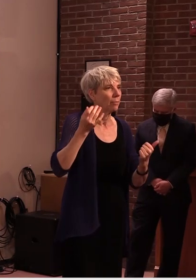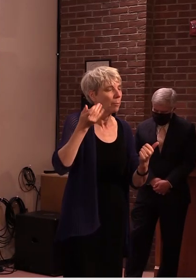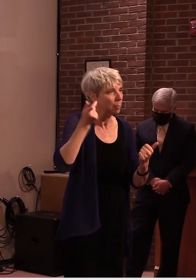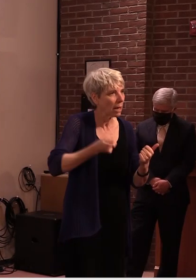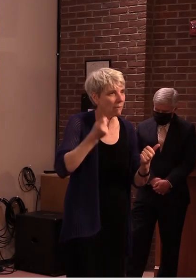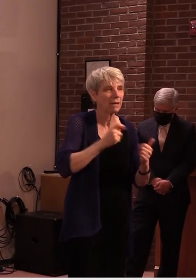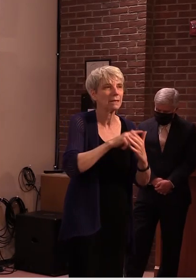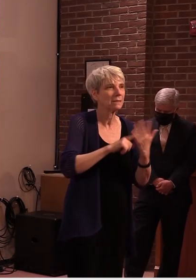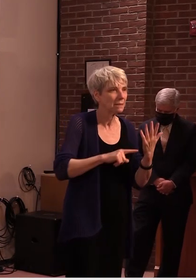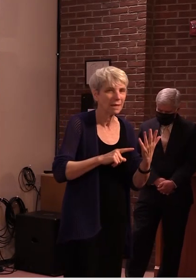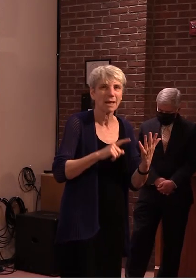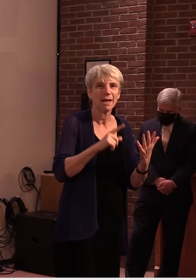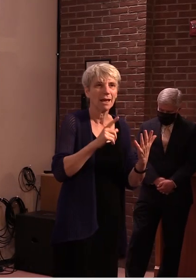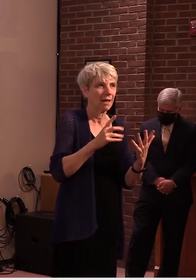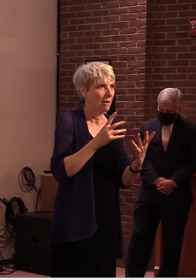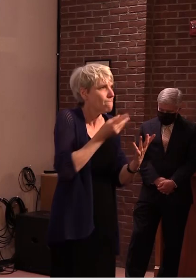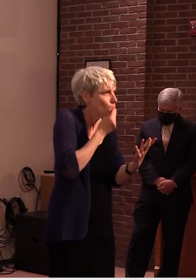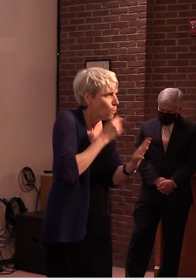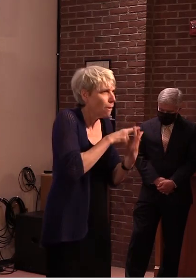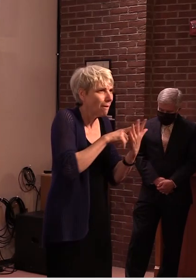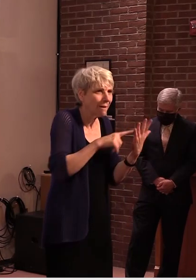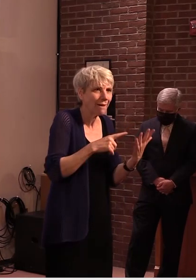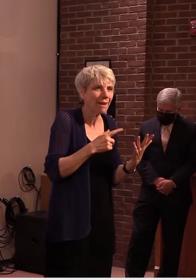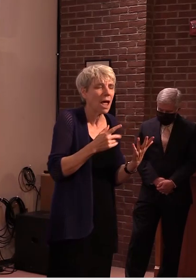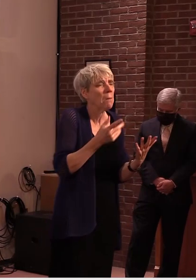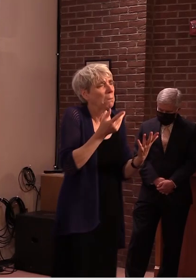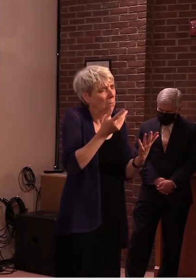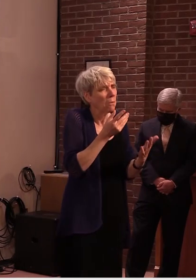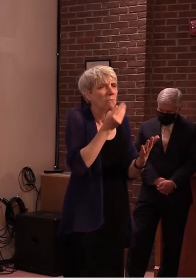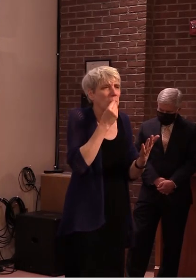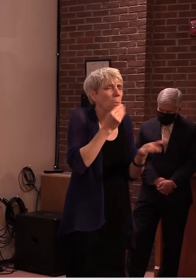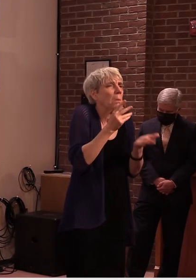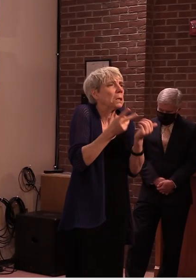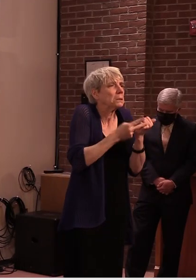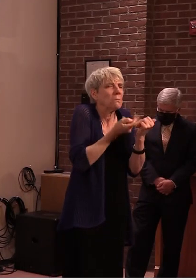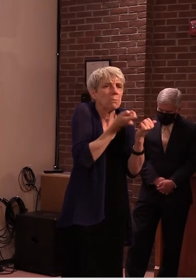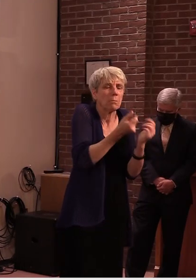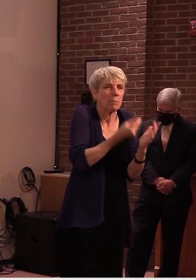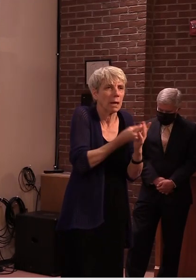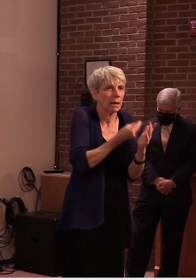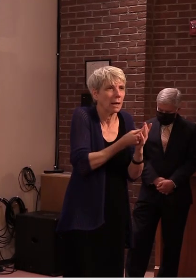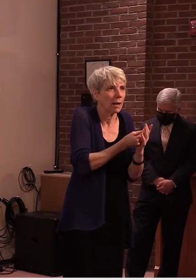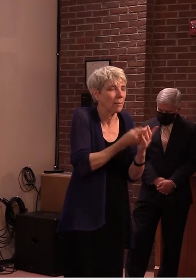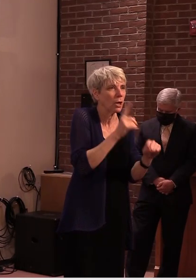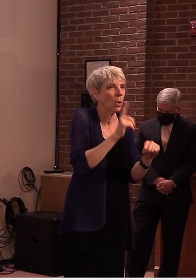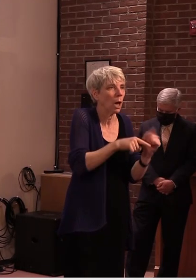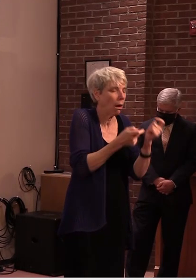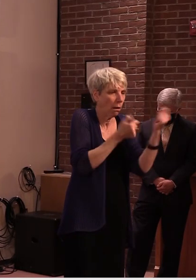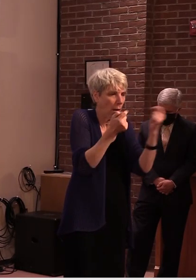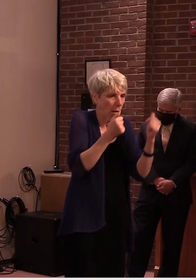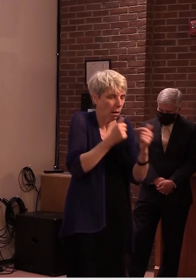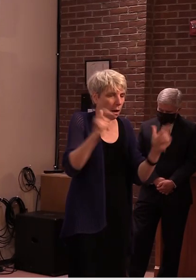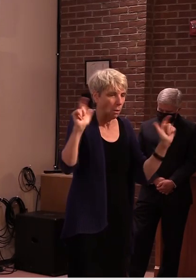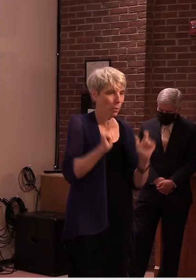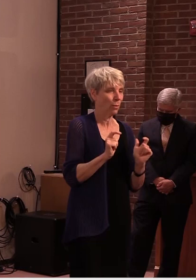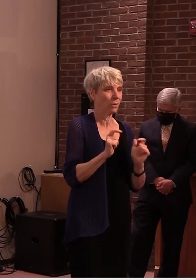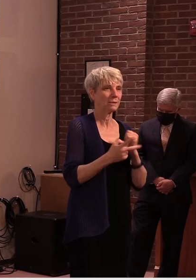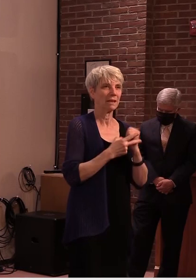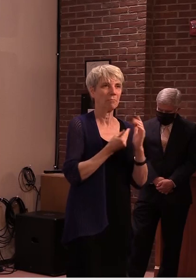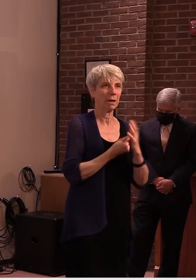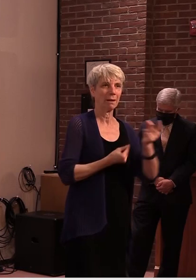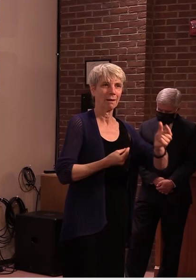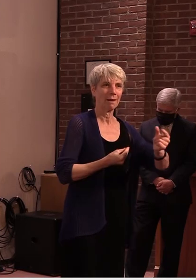but you still have to have the facility up and running so it's very hard to quantify uh what that cost is